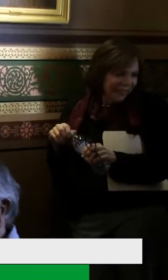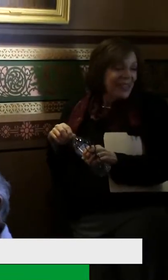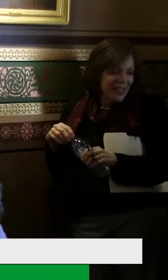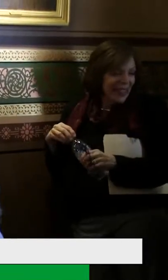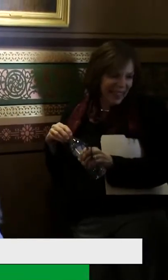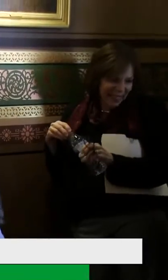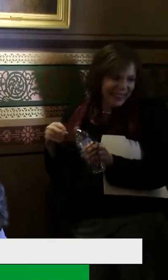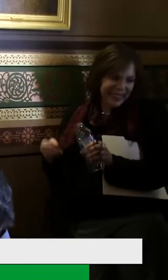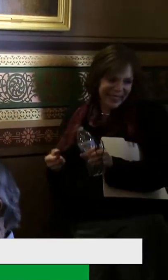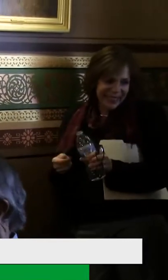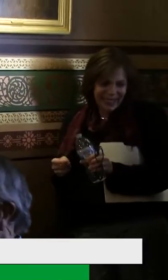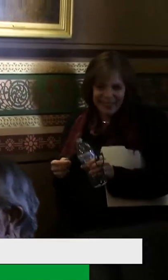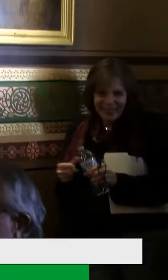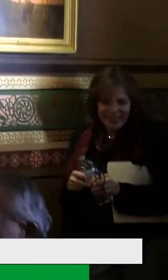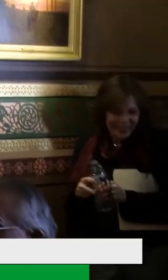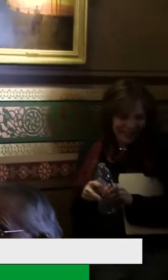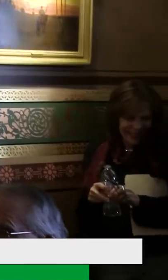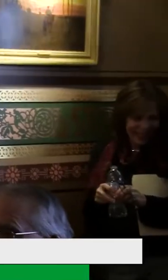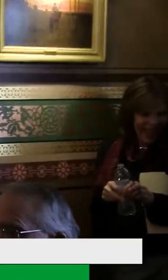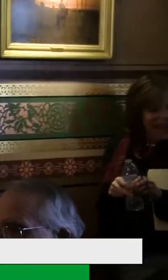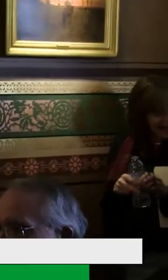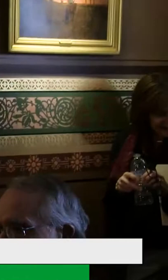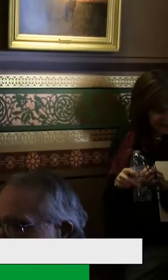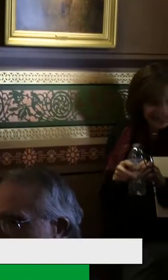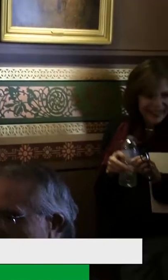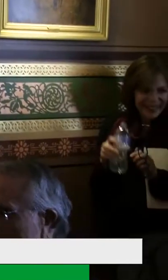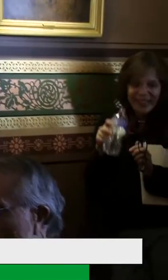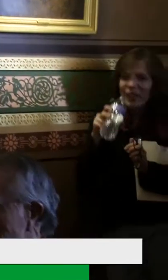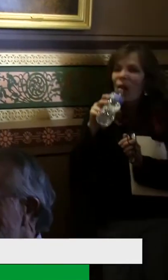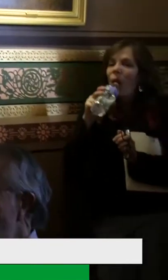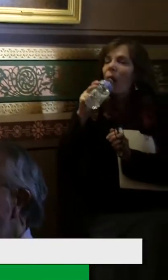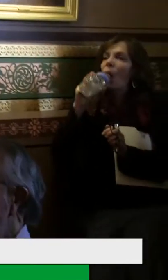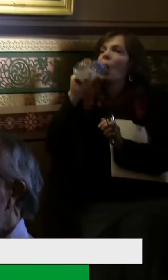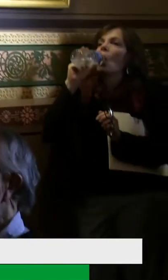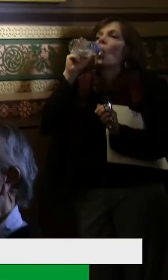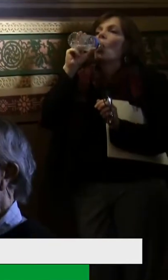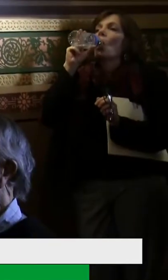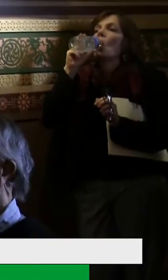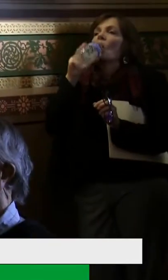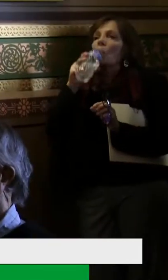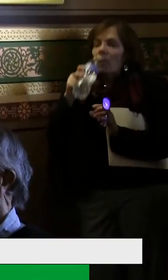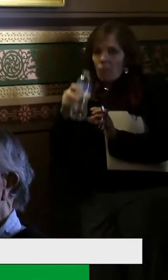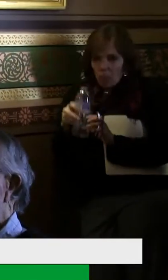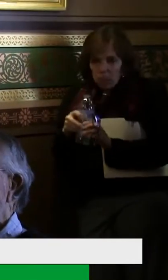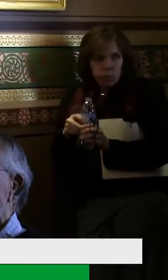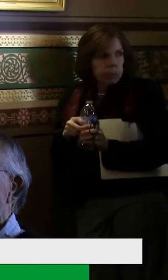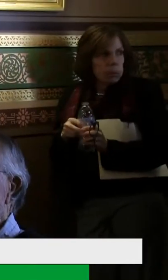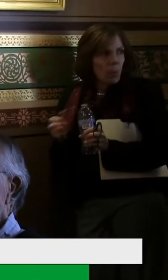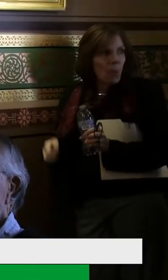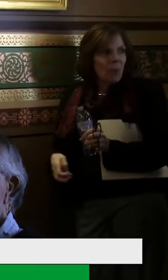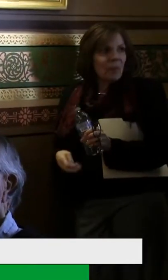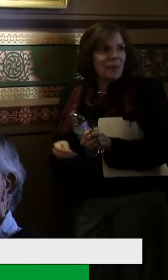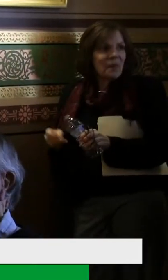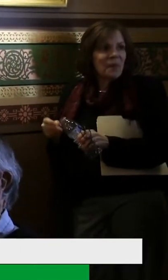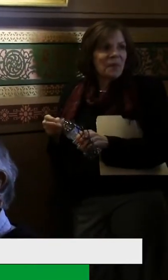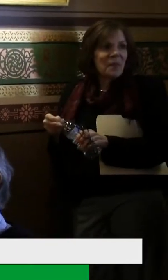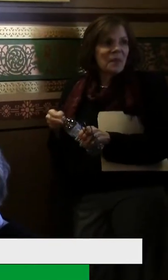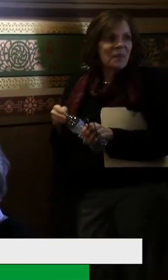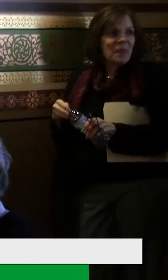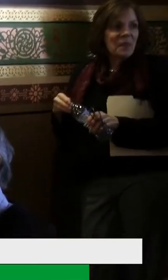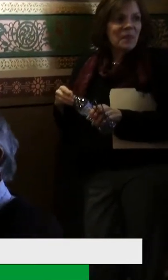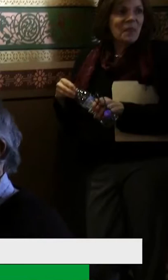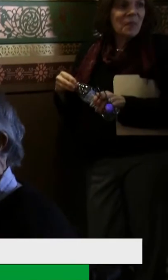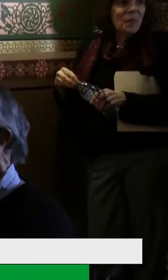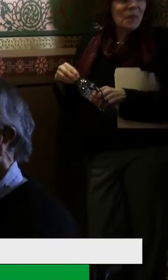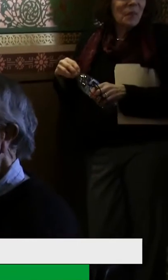I wanted to kind of wrap up by pointing out a few other of the items of concern